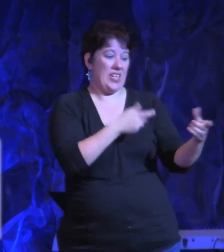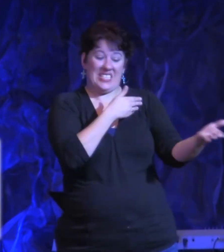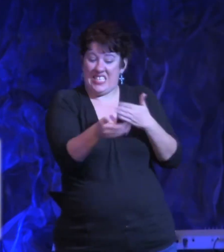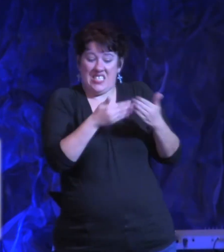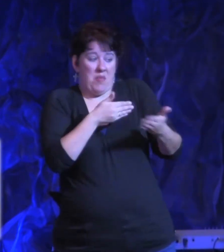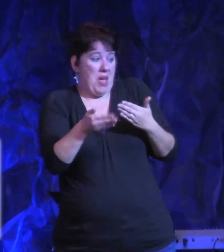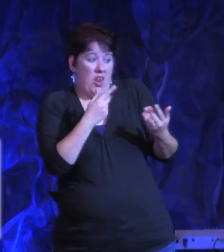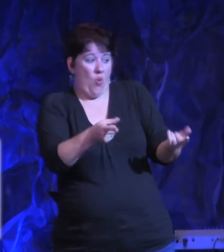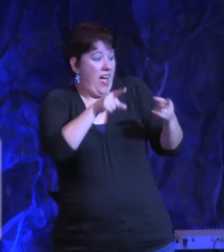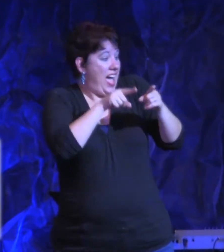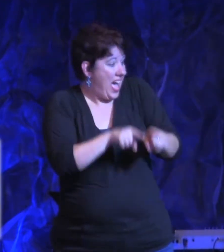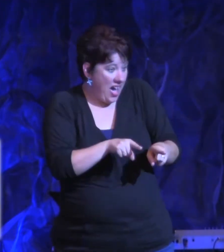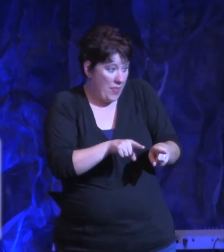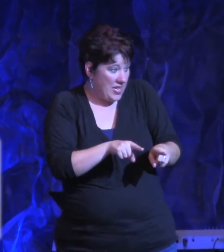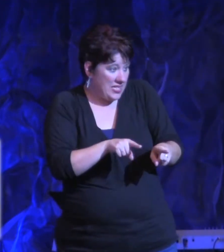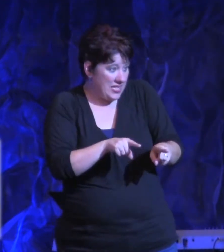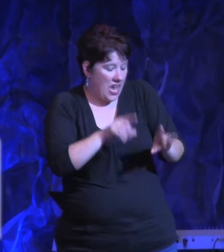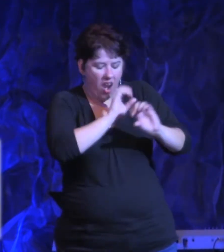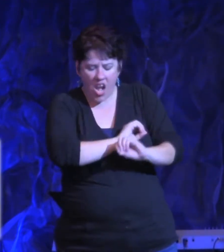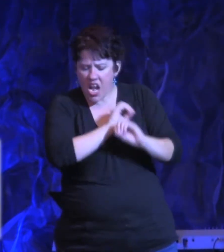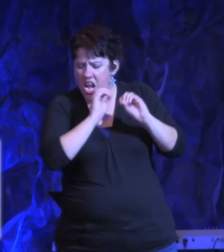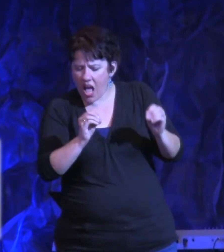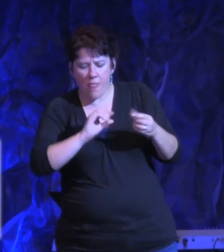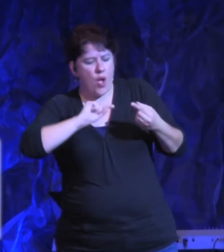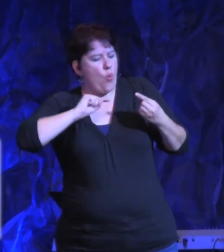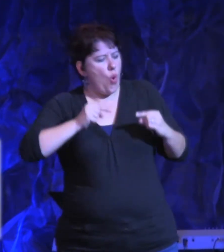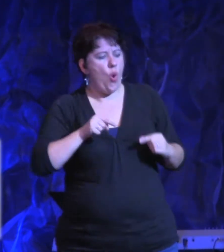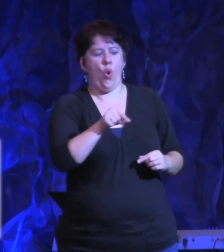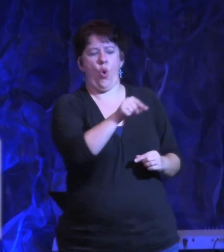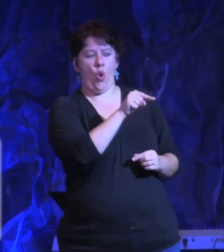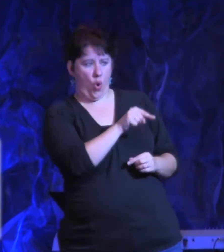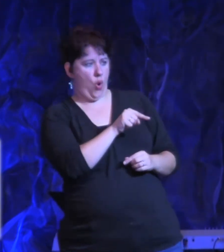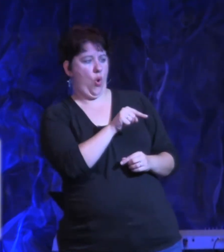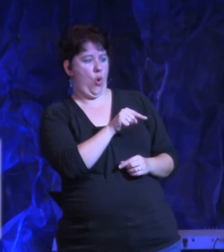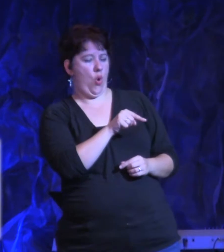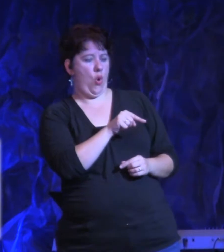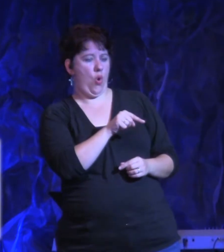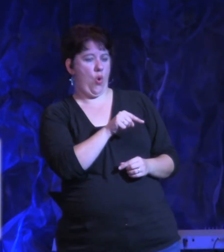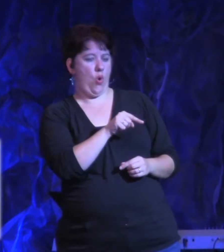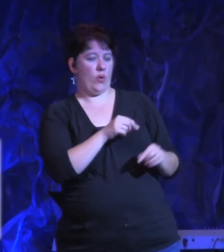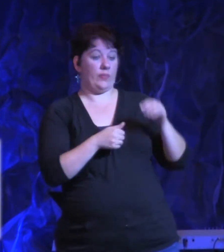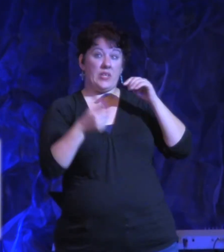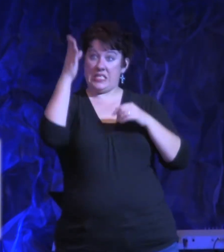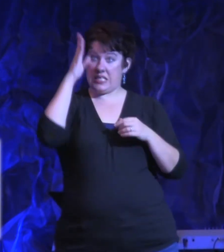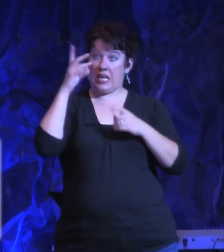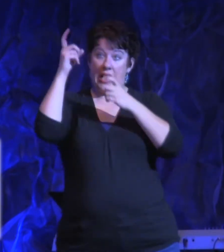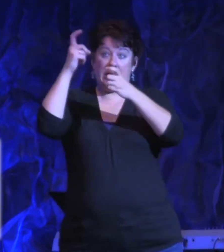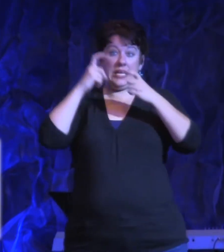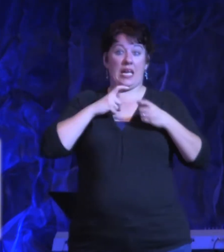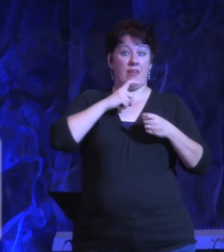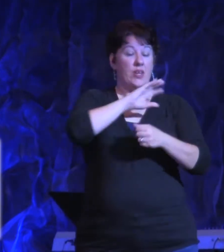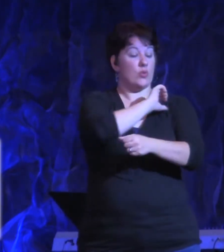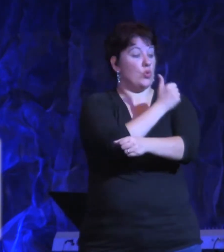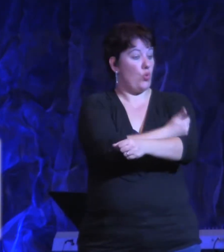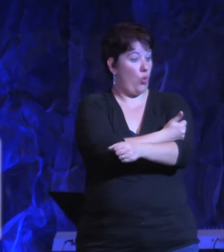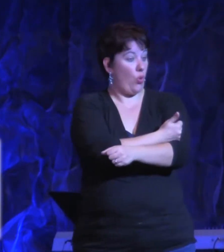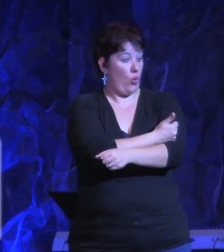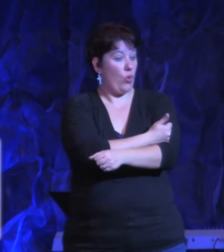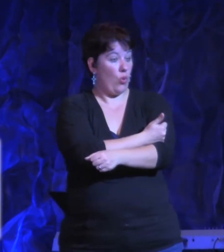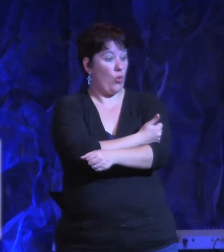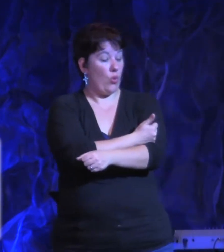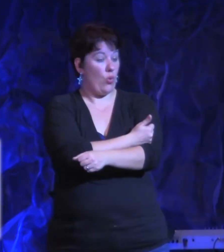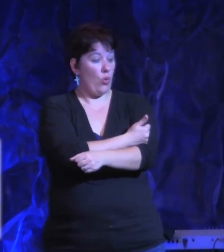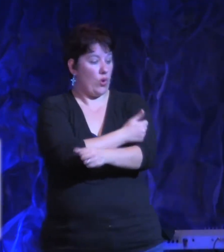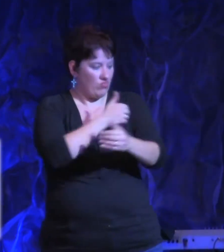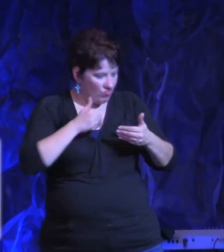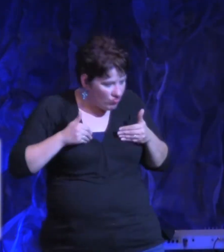scorpions and crush them and nothing will injure you. And so listen, God has given us authority to do